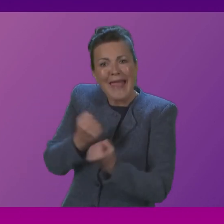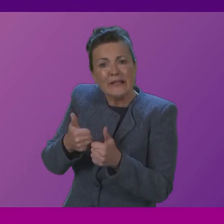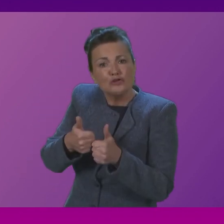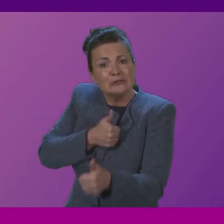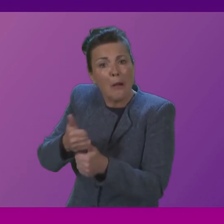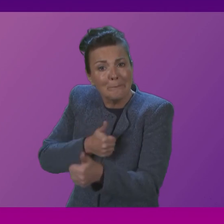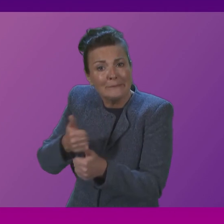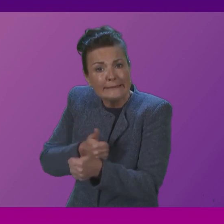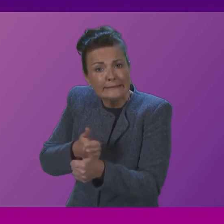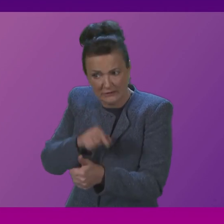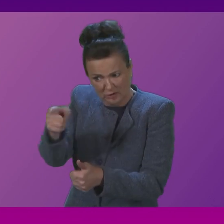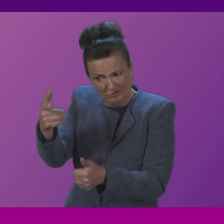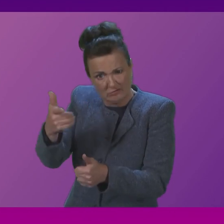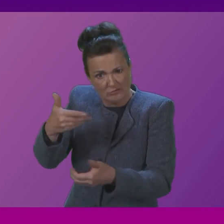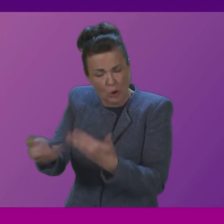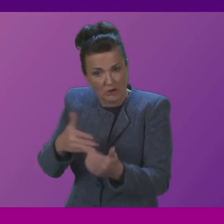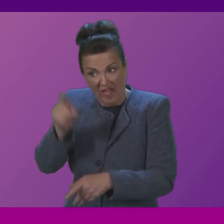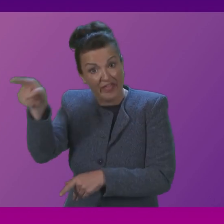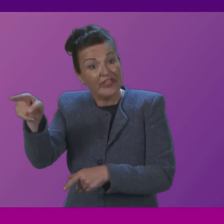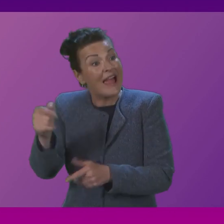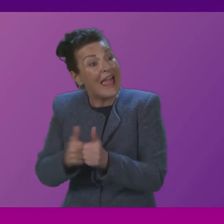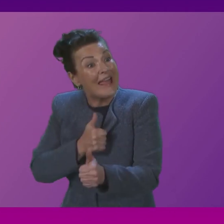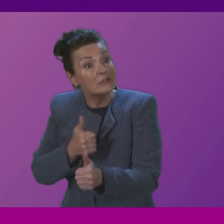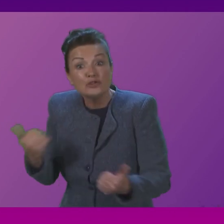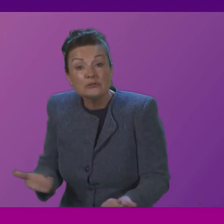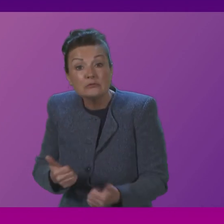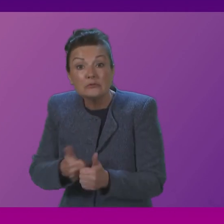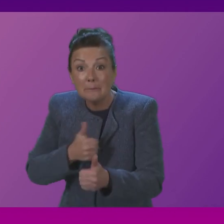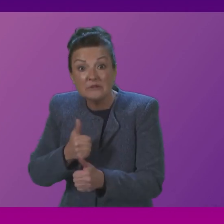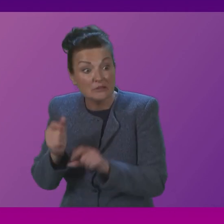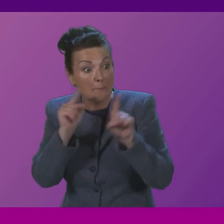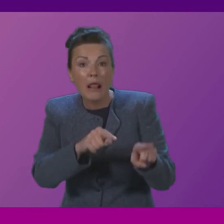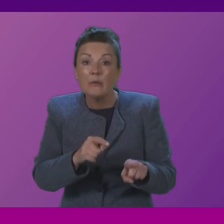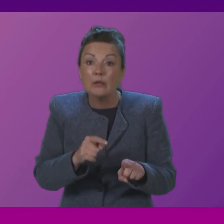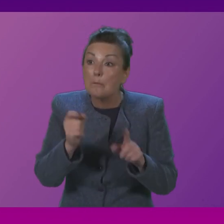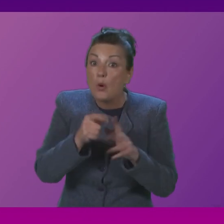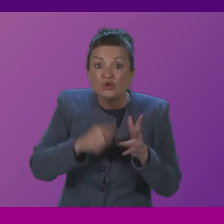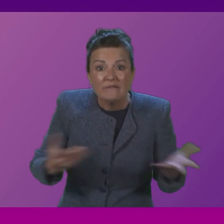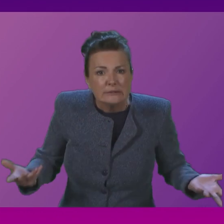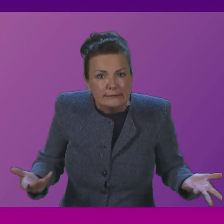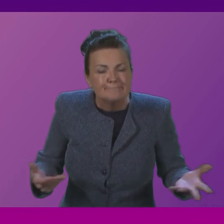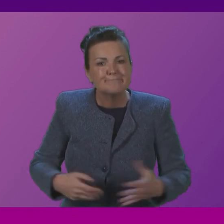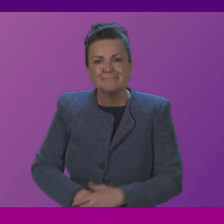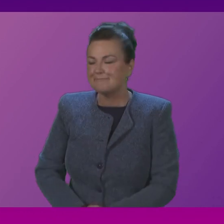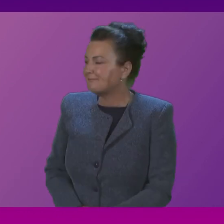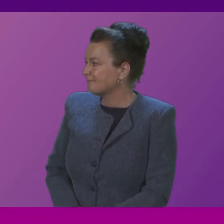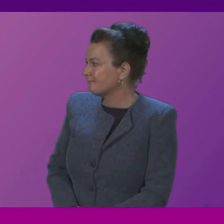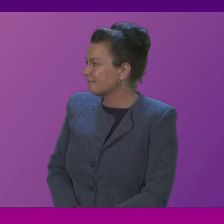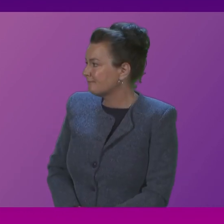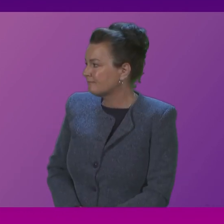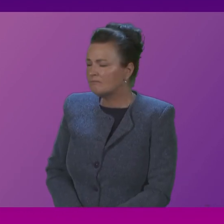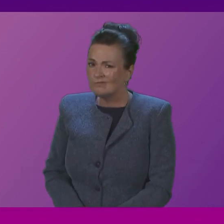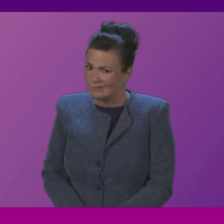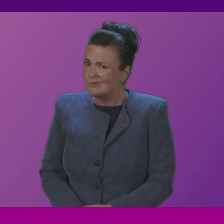be blaming the Postal Service? First Minister. Well, I am concerned to hear about experiences like the